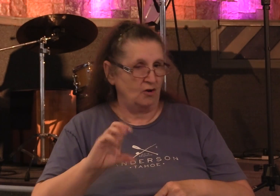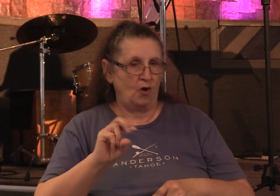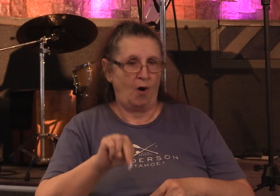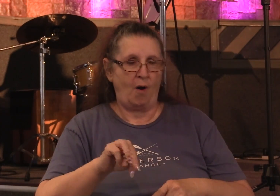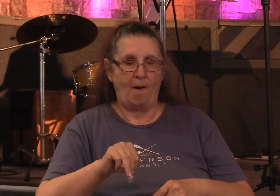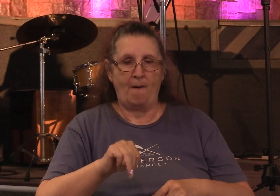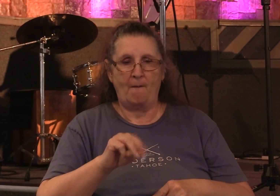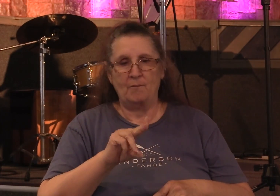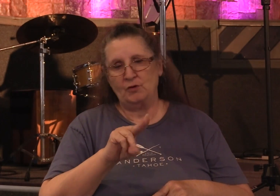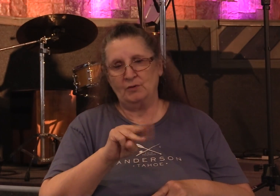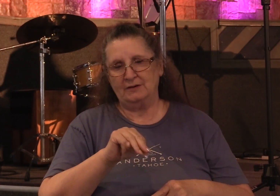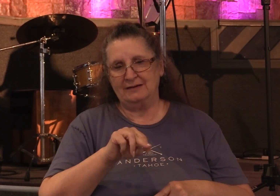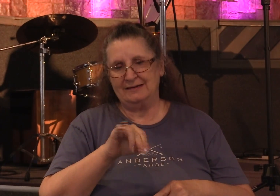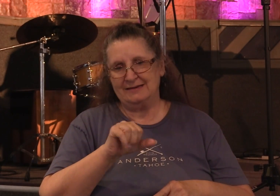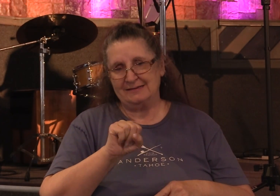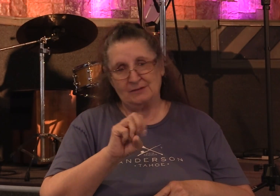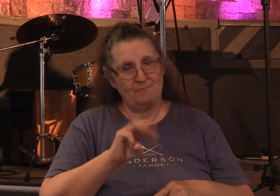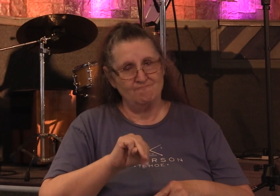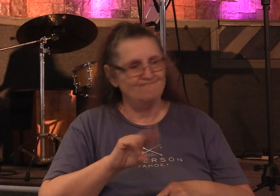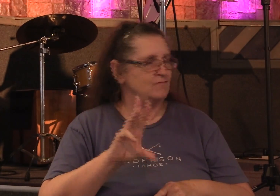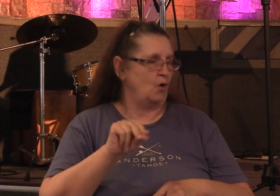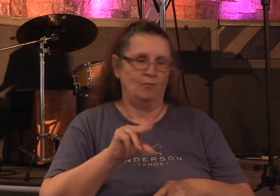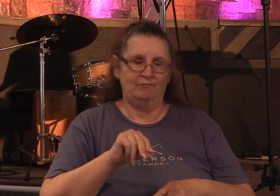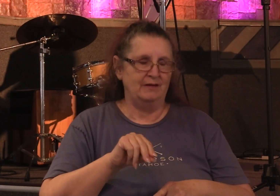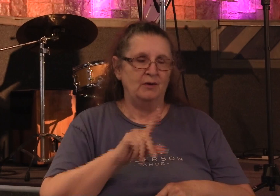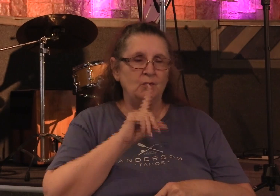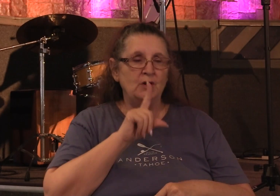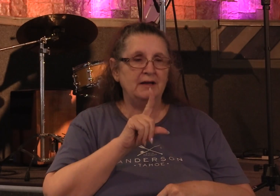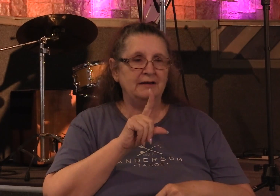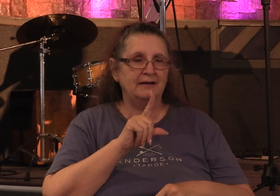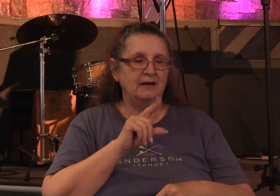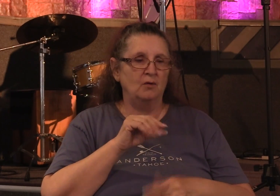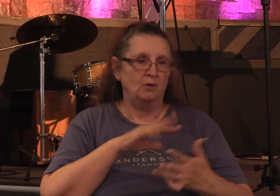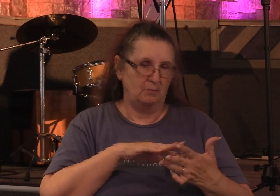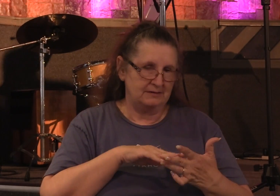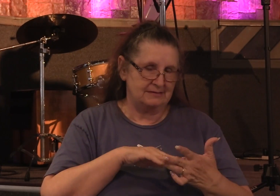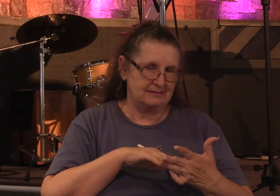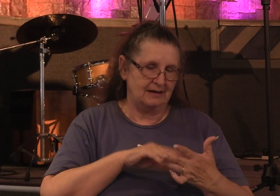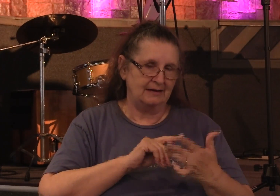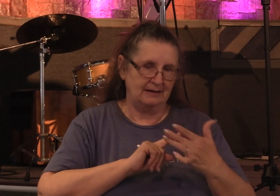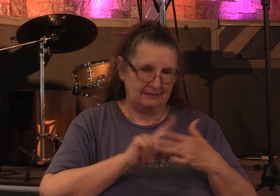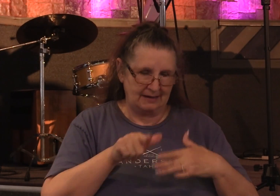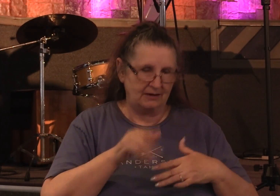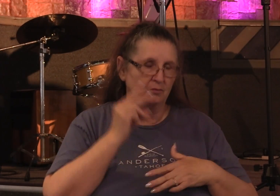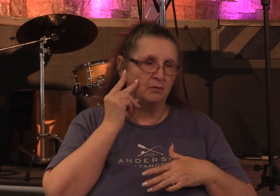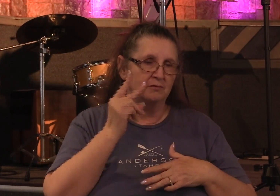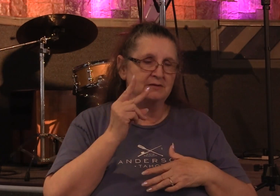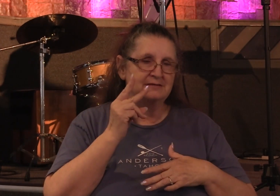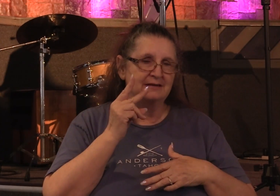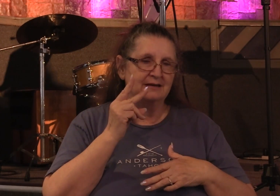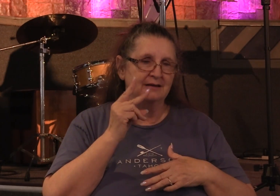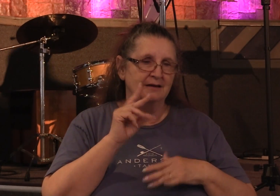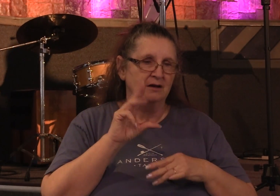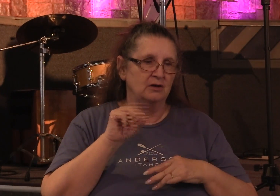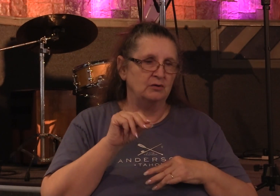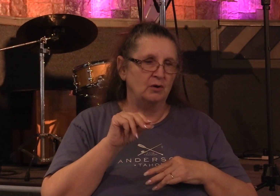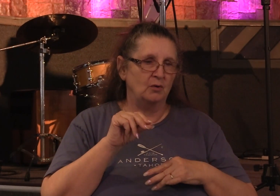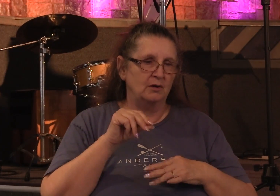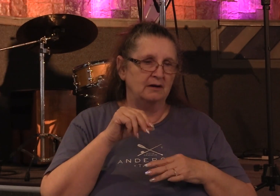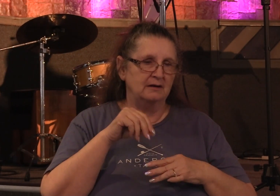Certainly not. Actually, when we get into our study a little later tonight, we will see that no one in the church, no one